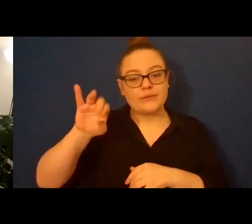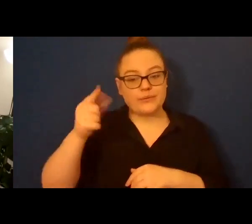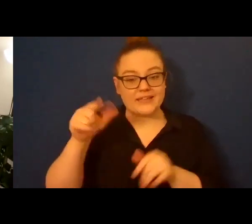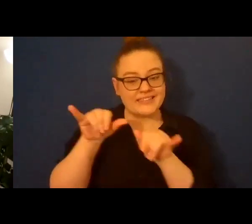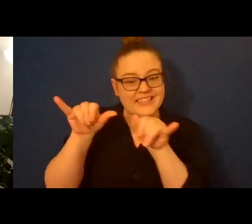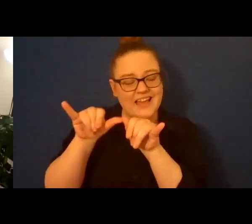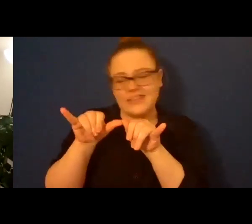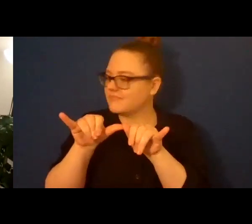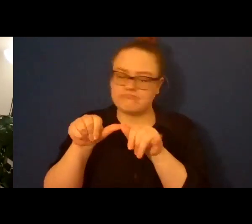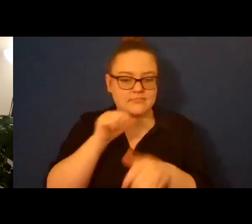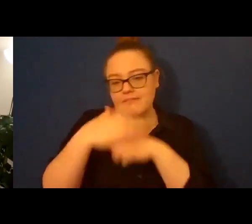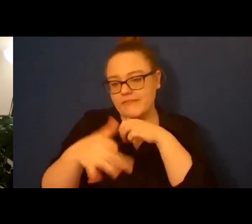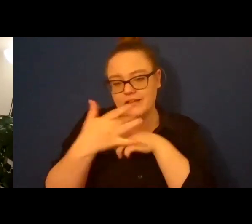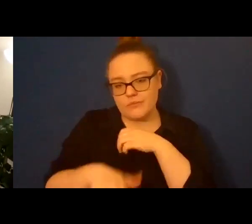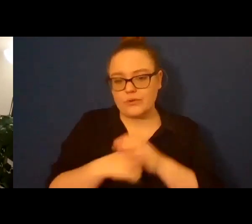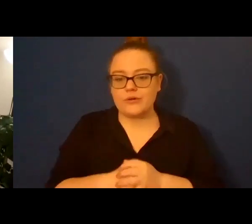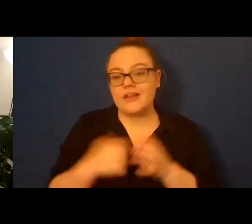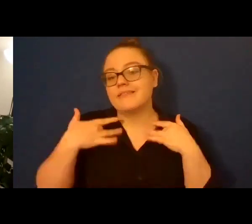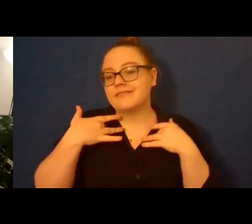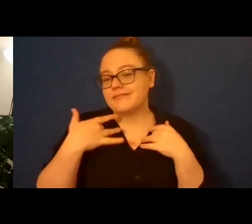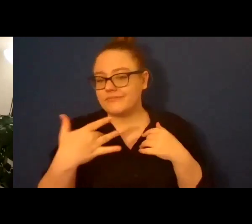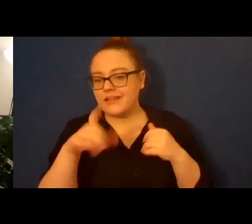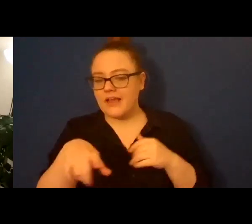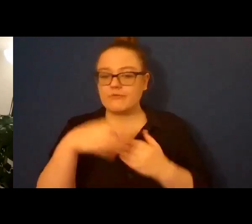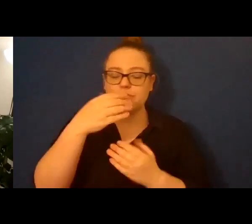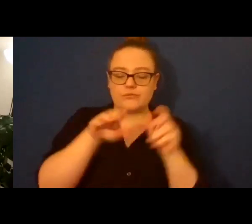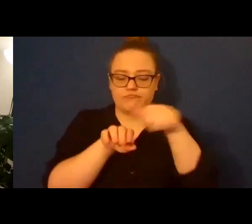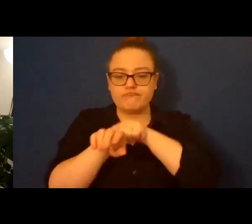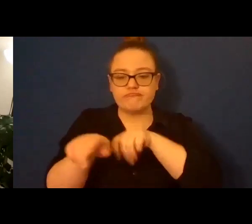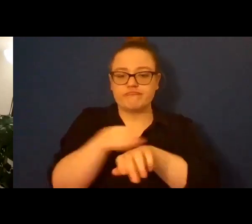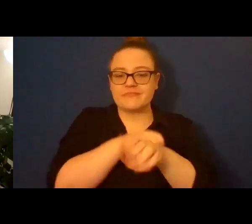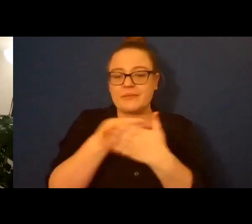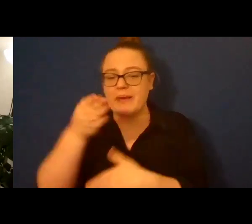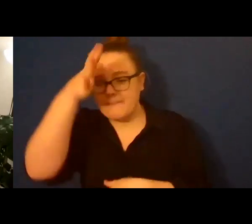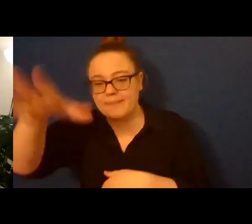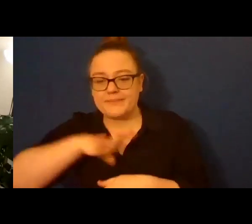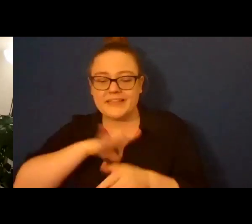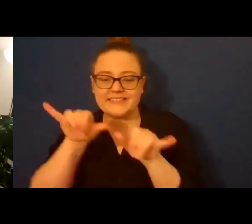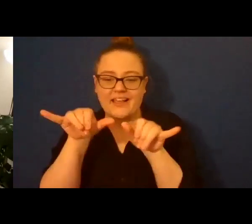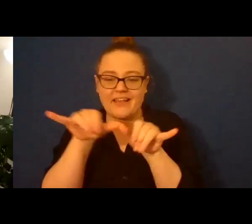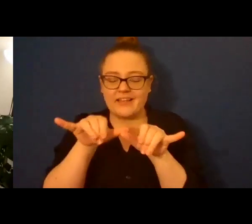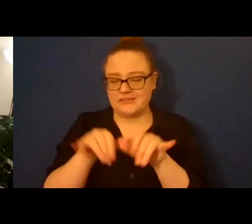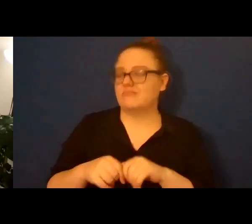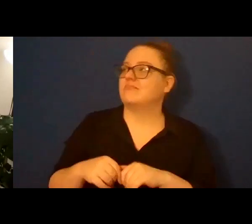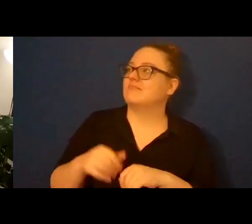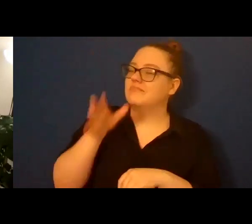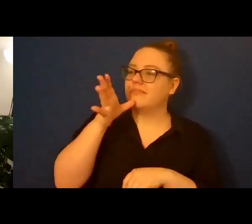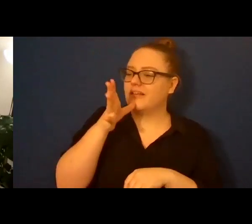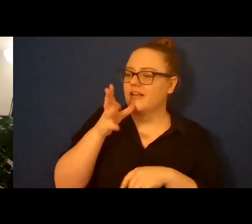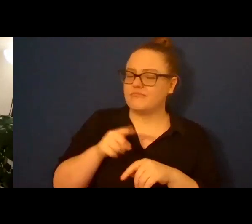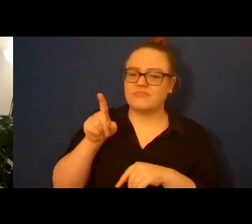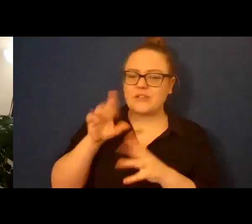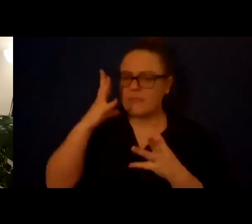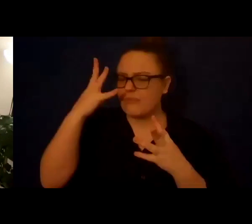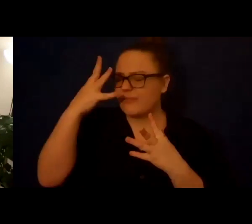shopped for gloves in the men's section of department stores. As an adolescent, it struck me as unfair because my mother was beautiful, with